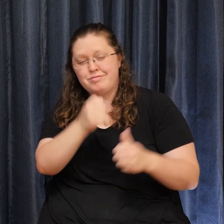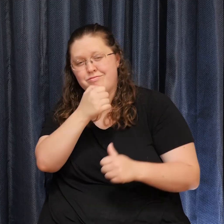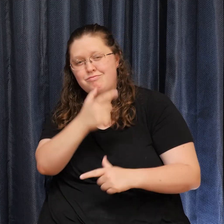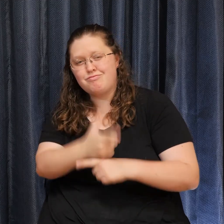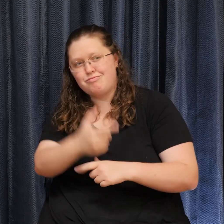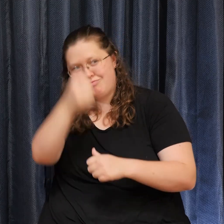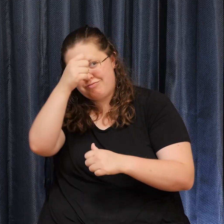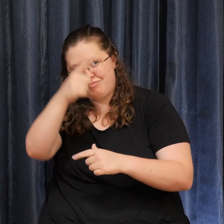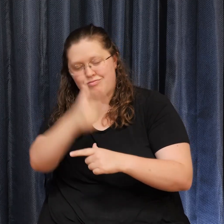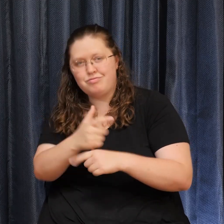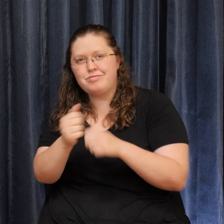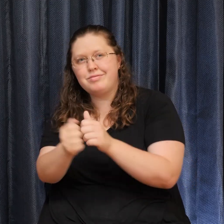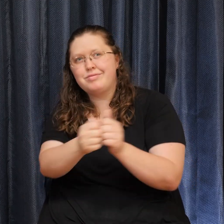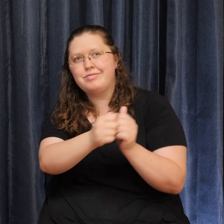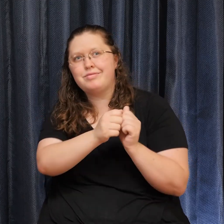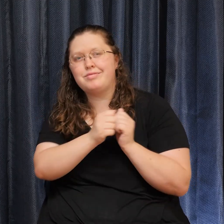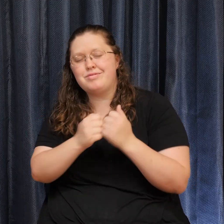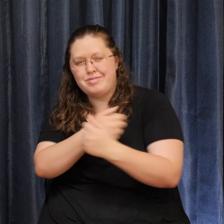Love is the answer.